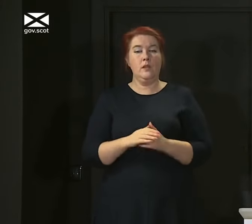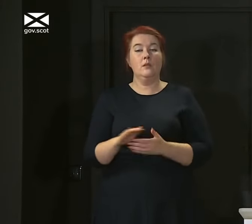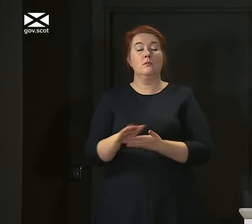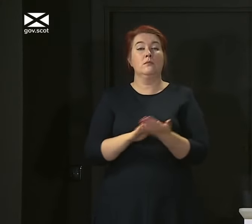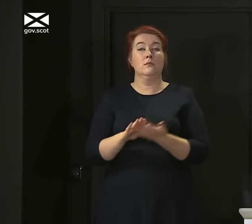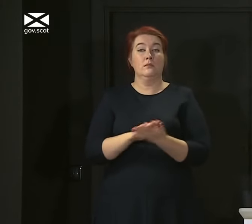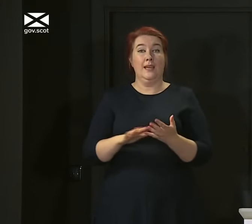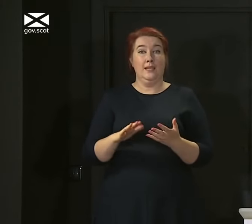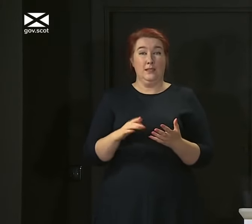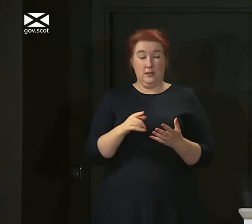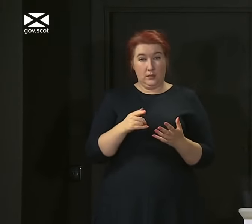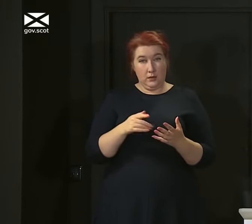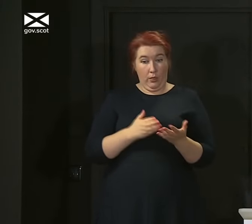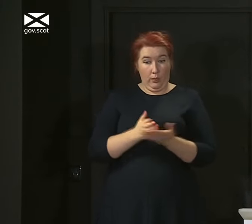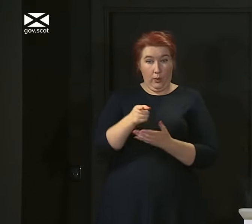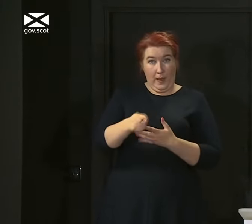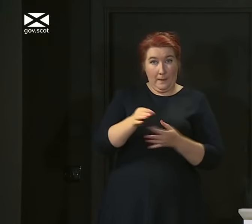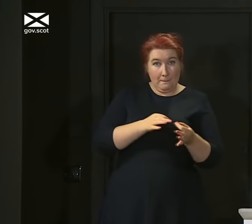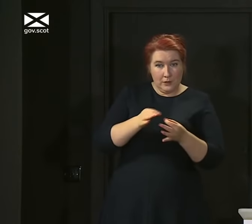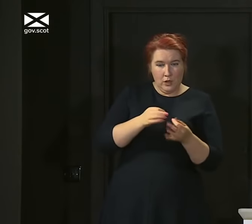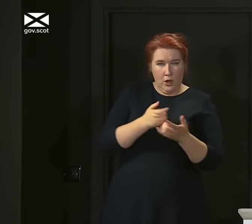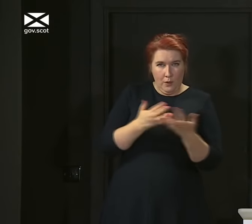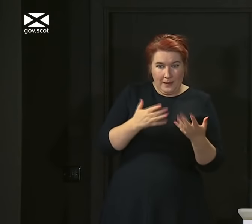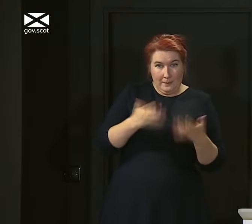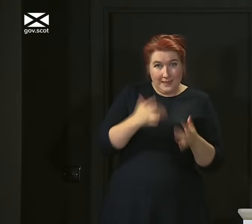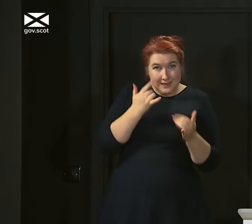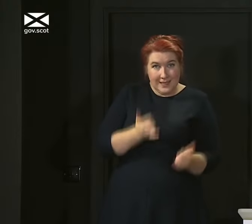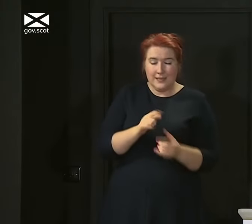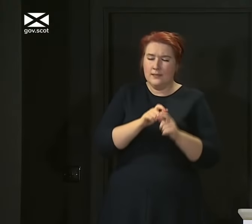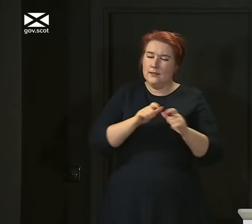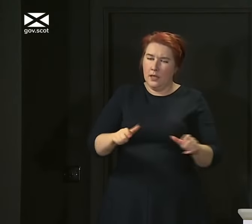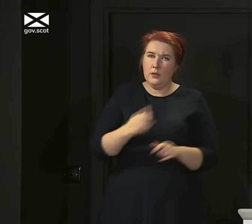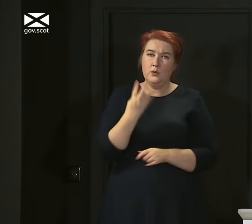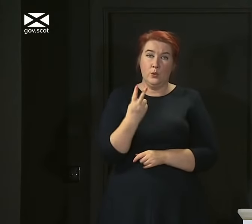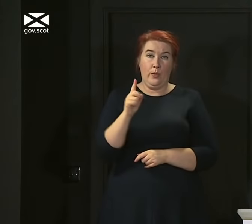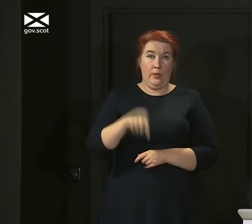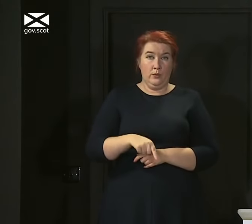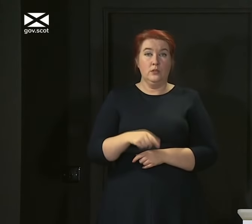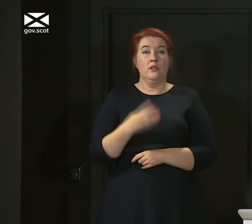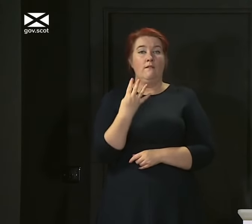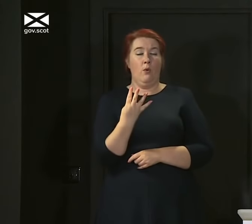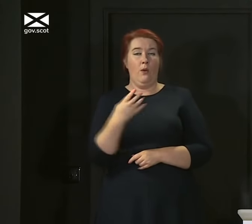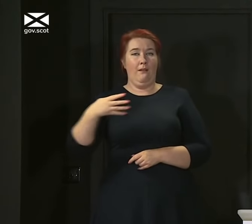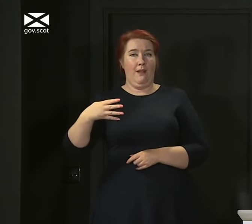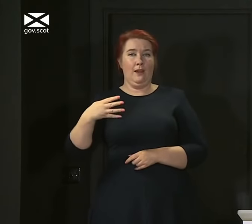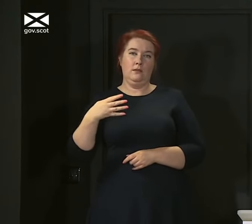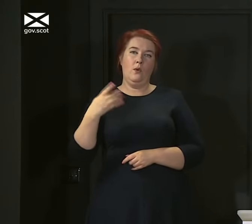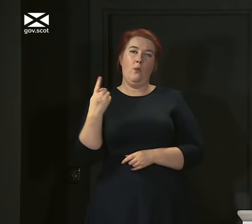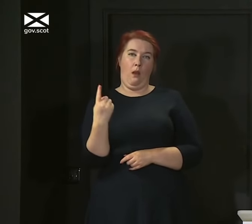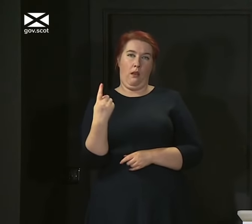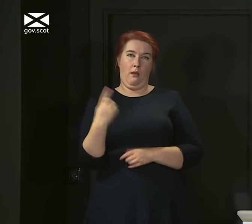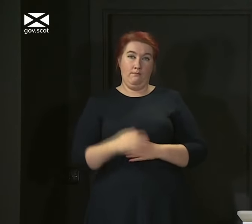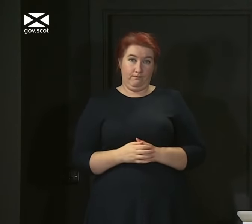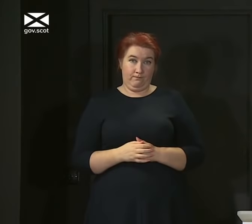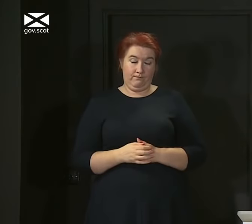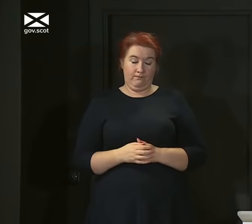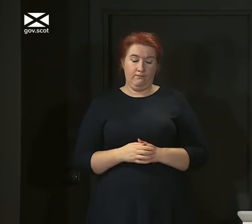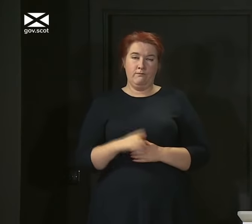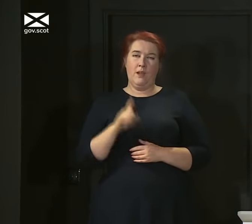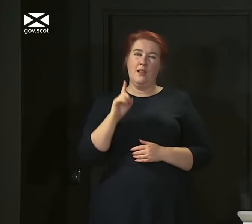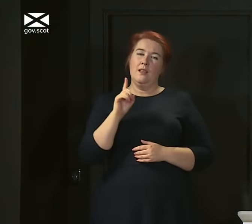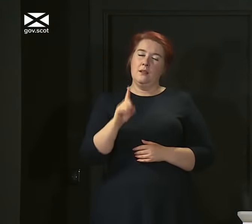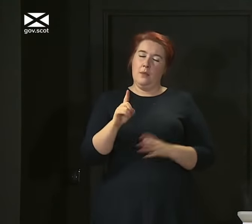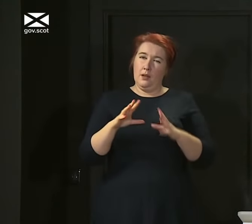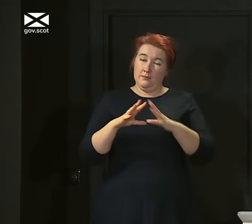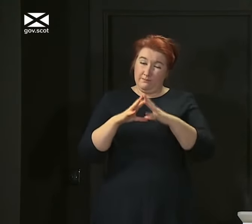number of deaths under this particular measure therefore remains at 2,491. However, that total number of